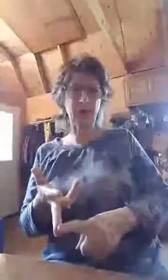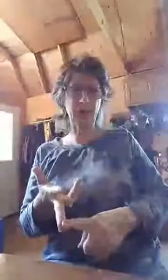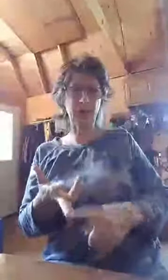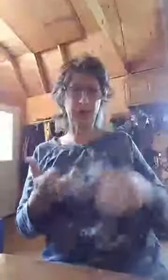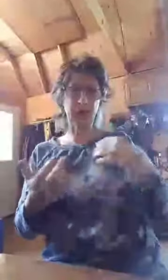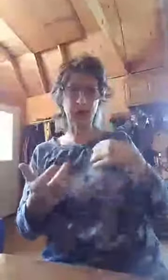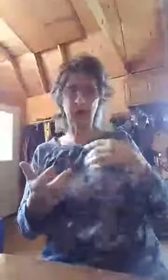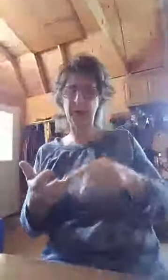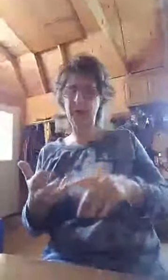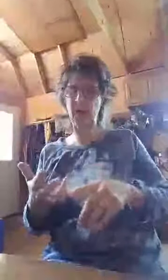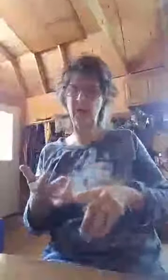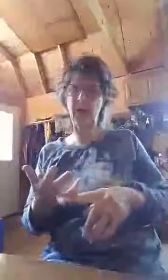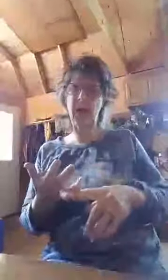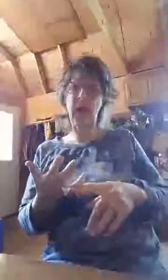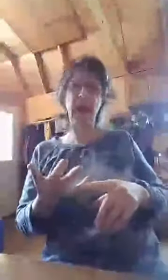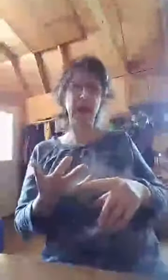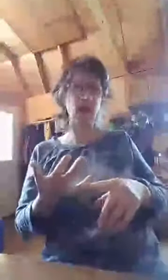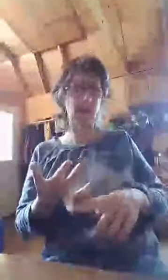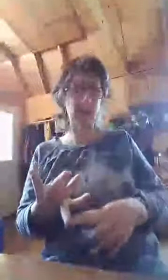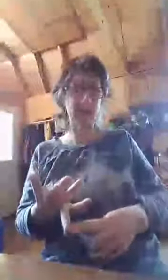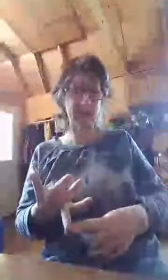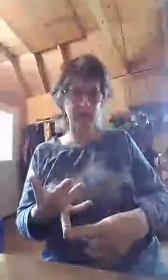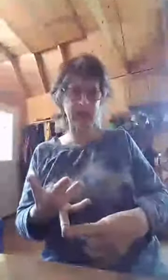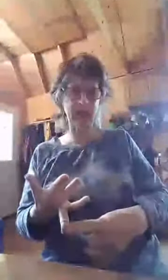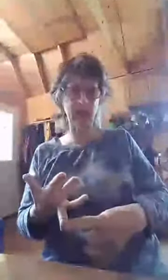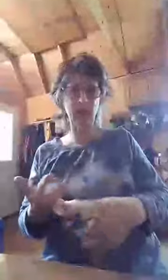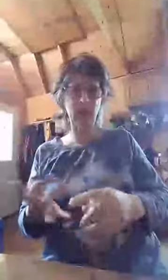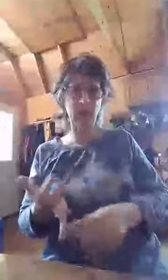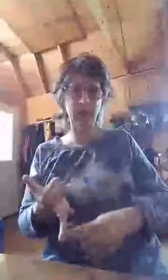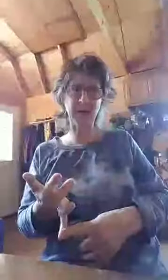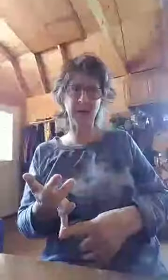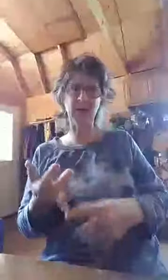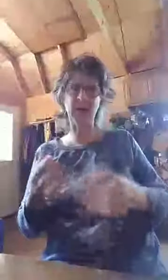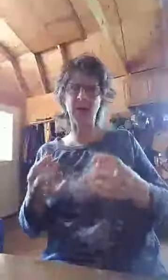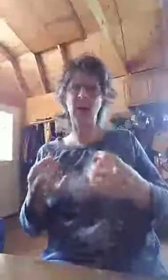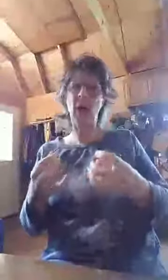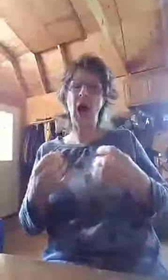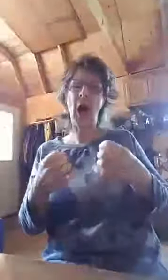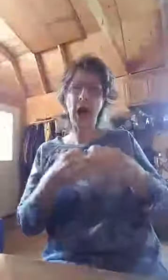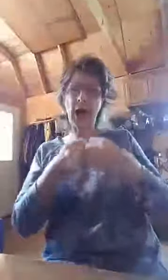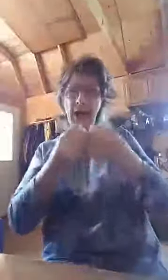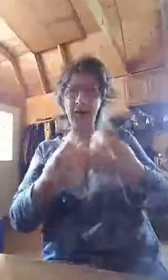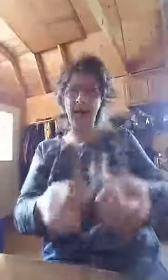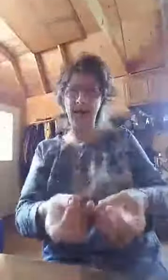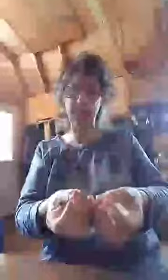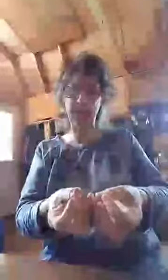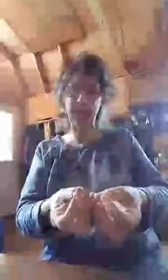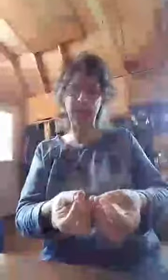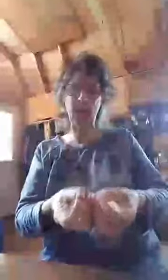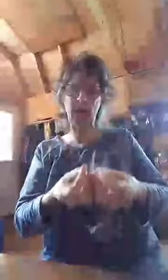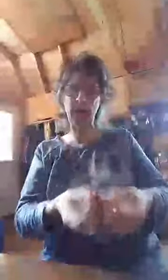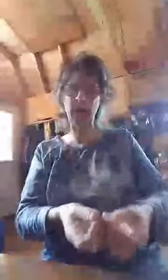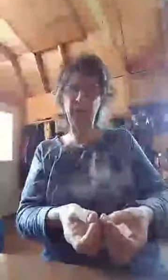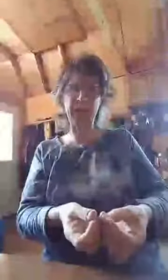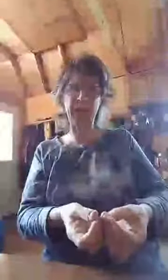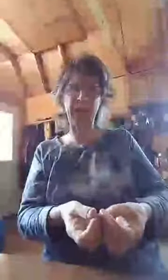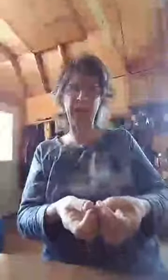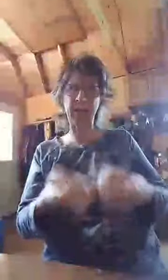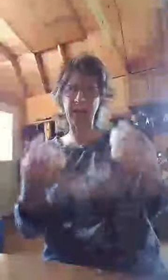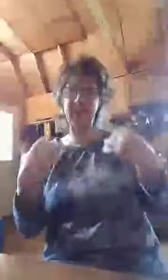interpretation for myself. And in whatever I set my hands to do prospers. So I have that ability. So I confess that because